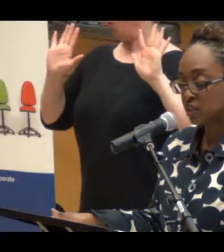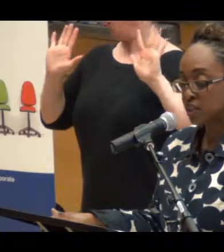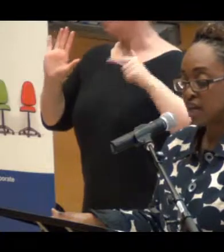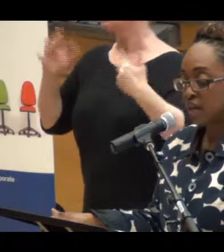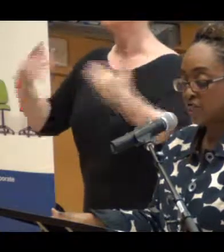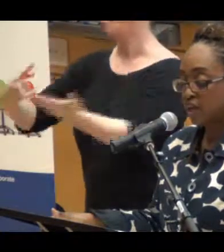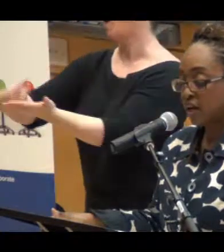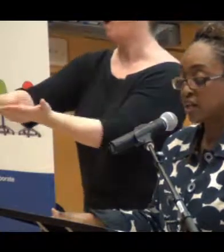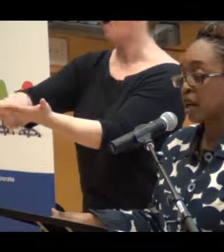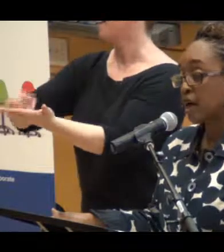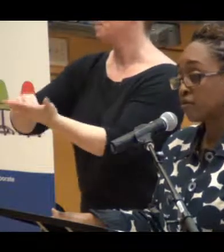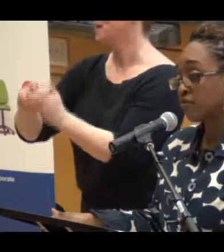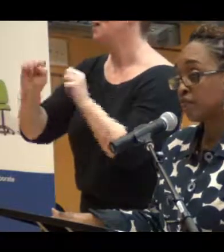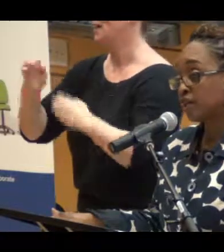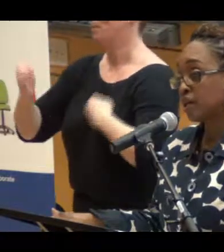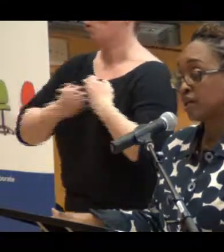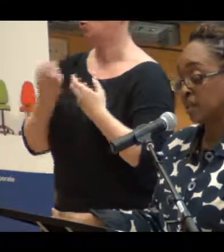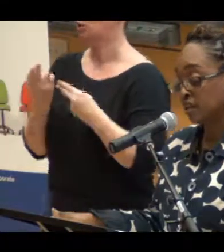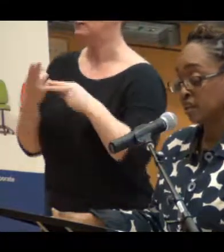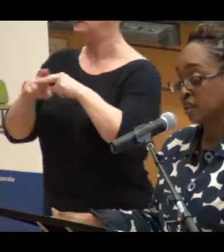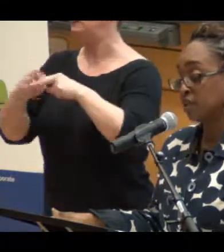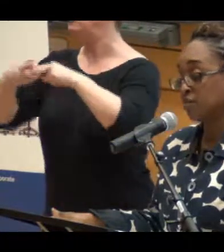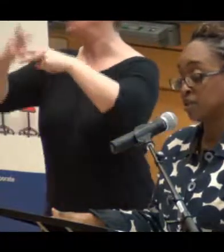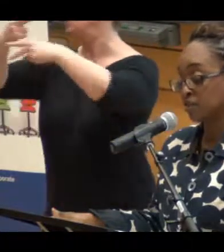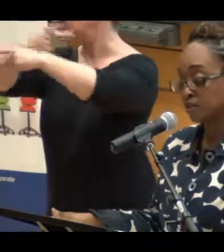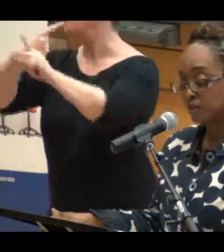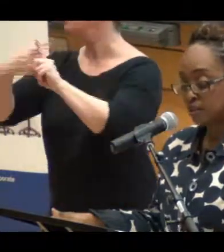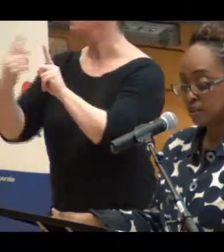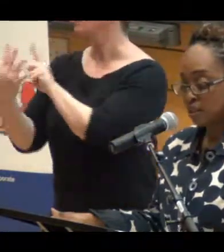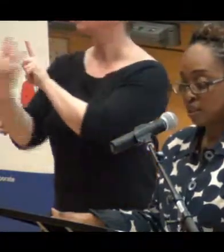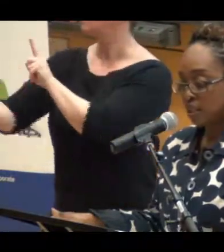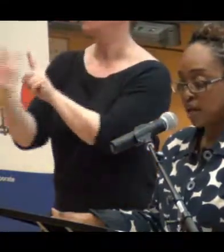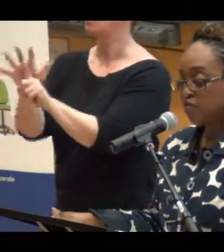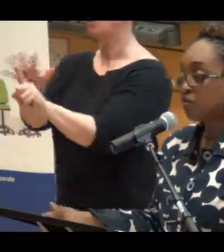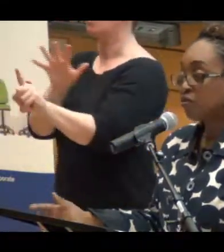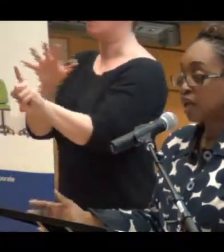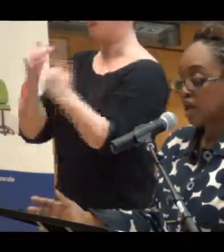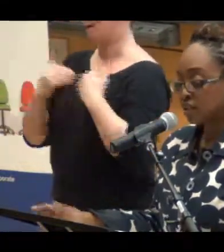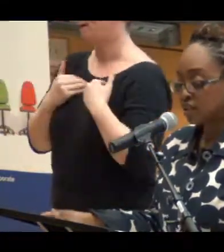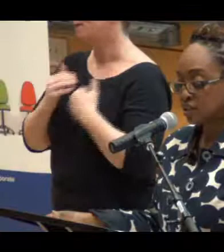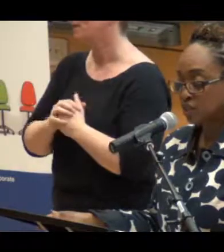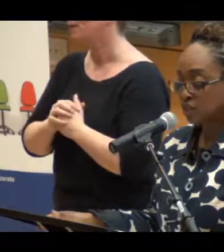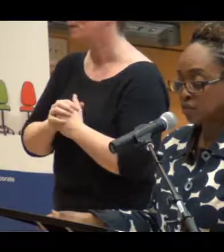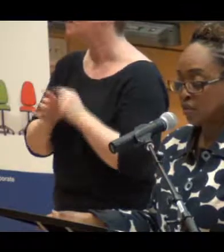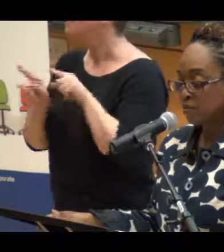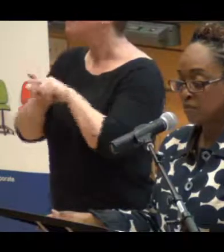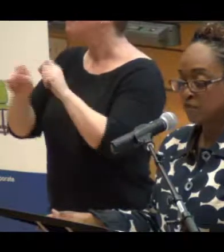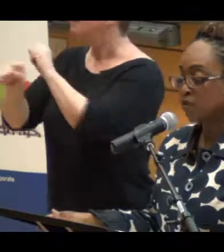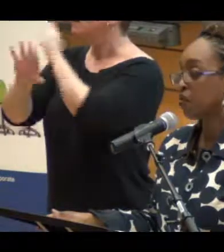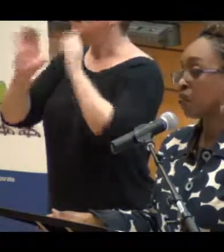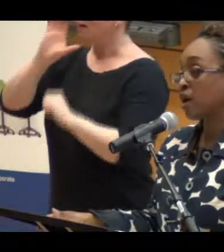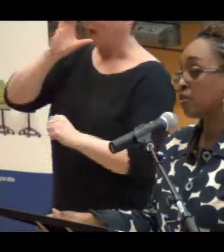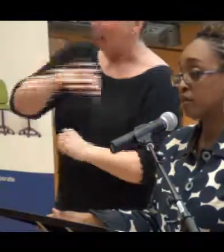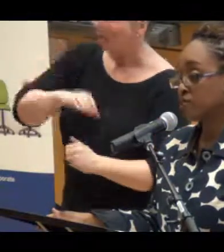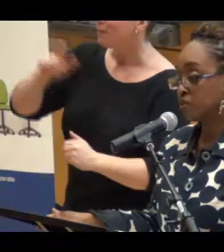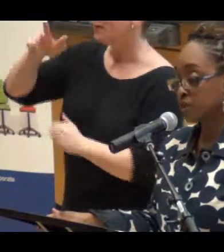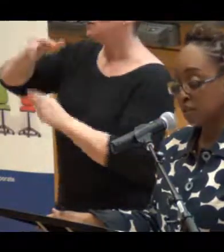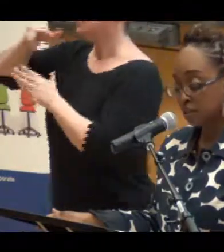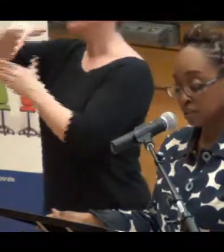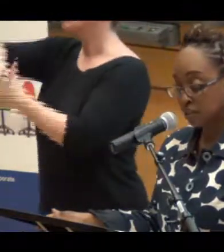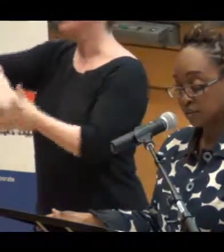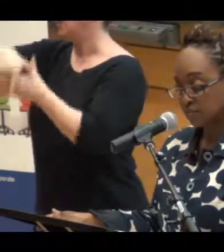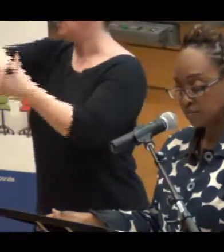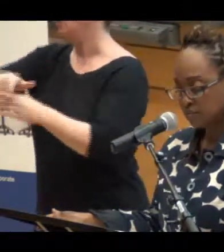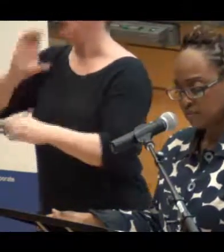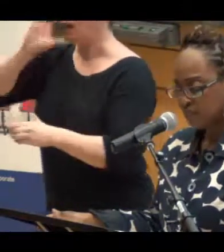emotions, and in fact aggravating and alienating people. The elephant reacts and starts rumbling before the rider even